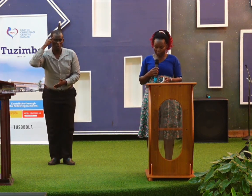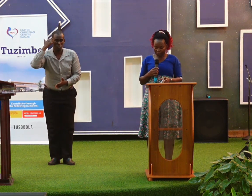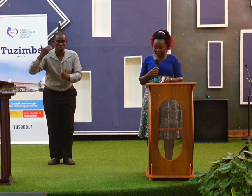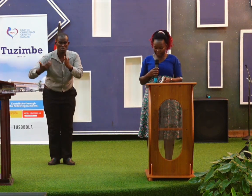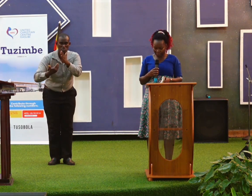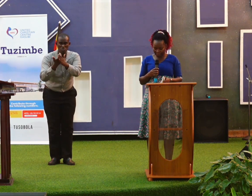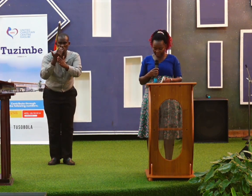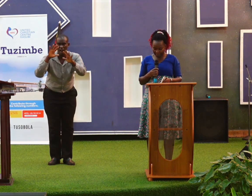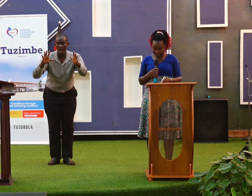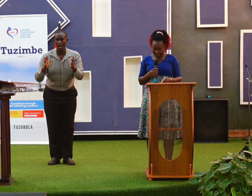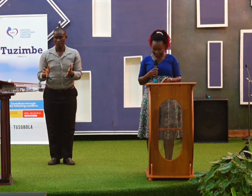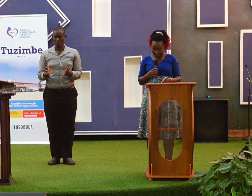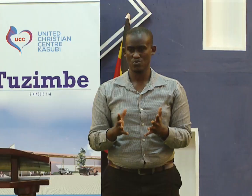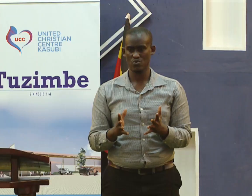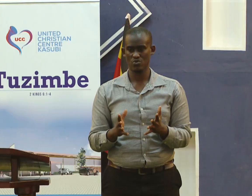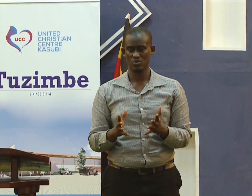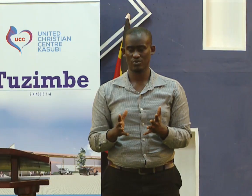How do we renew them?